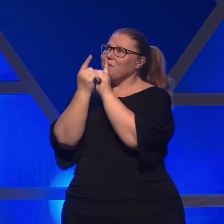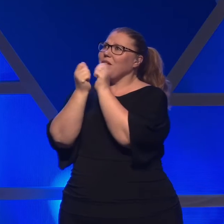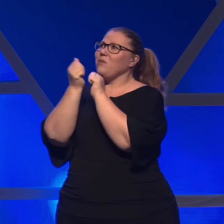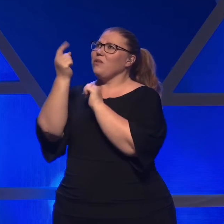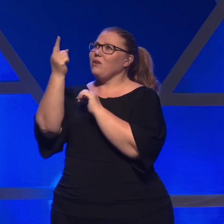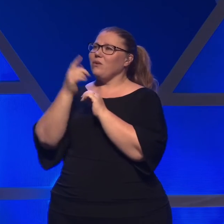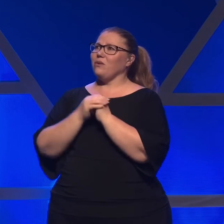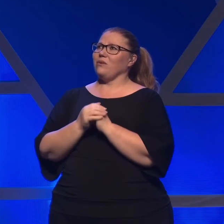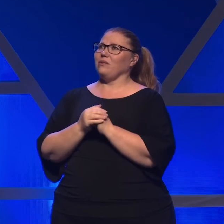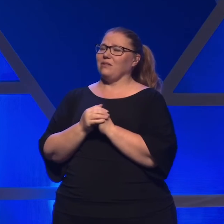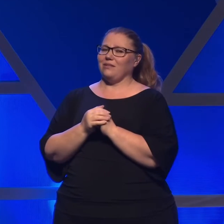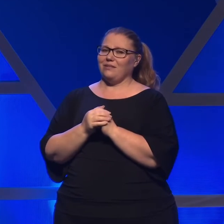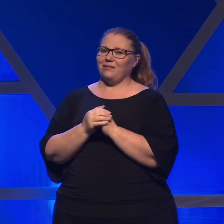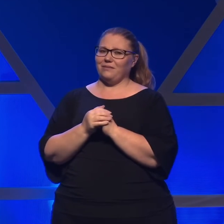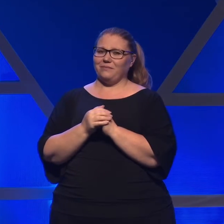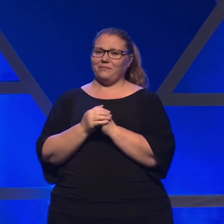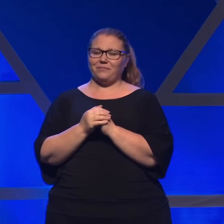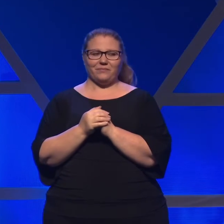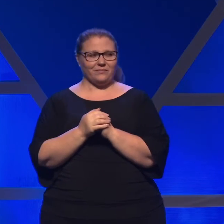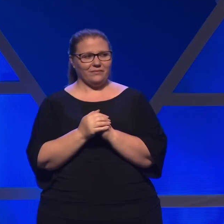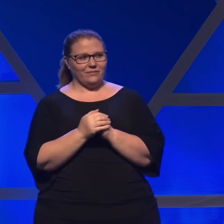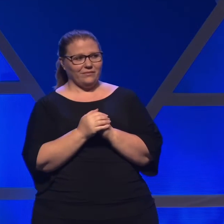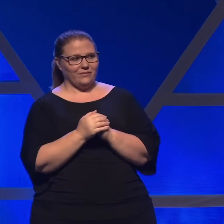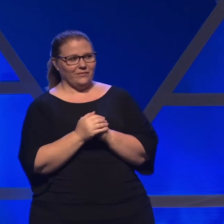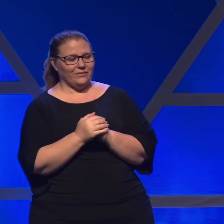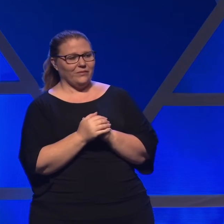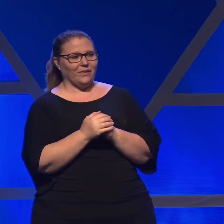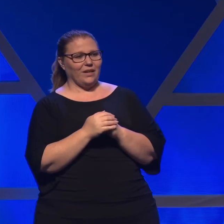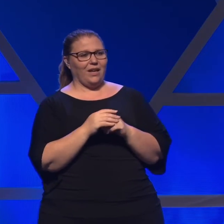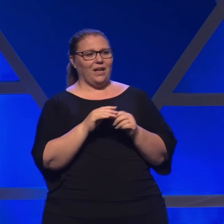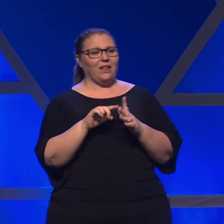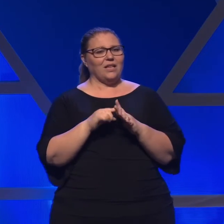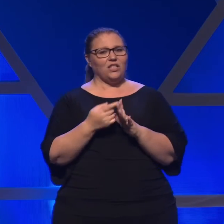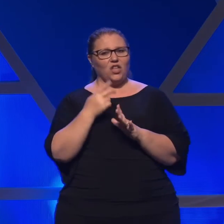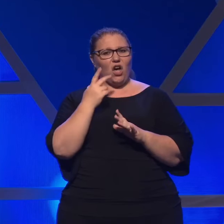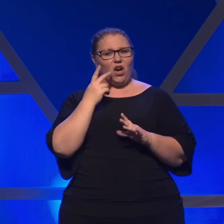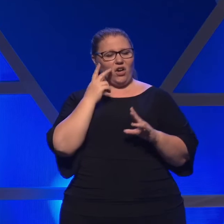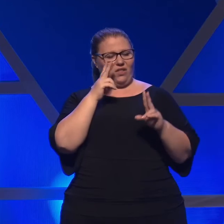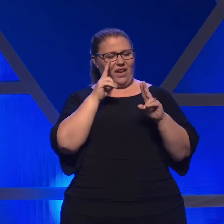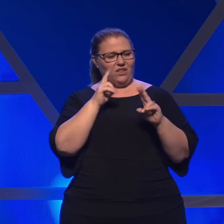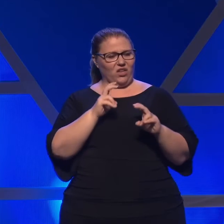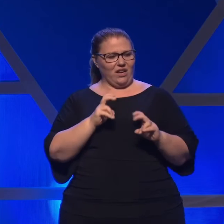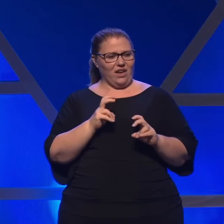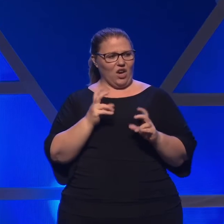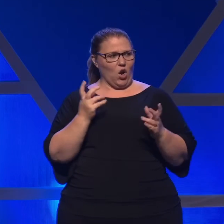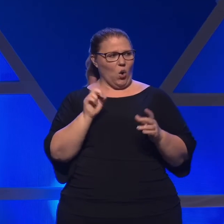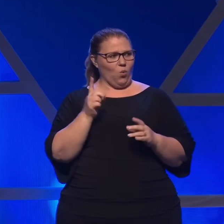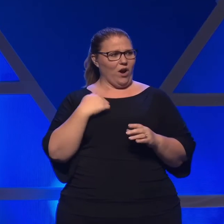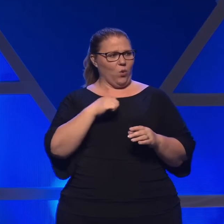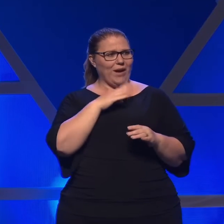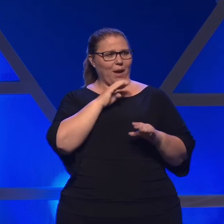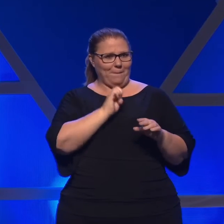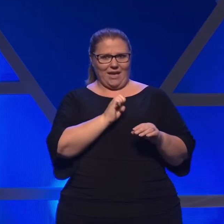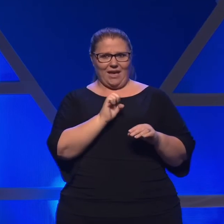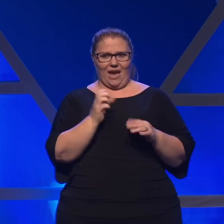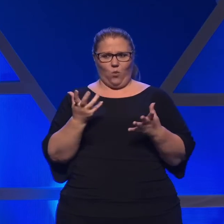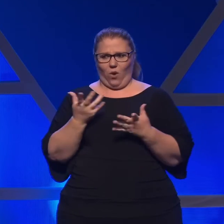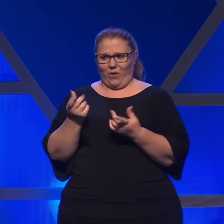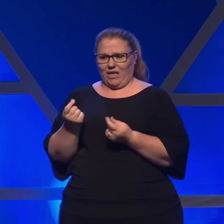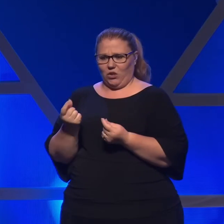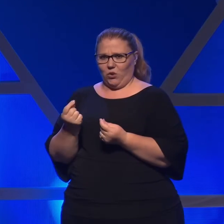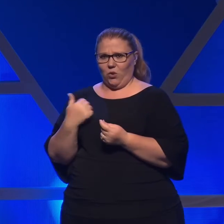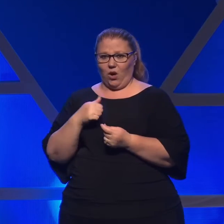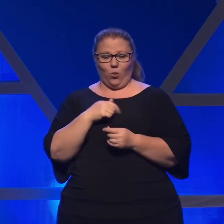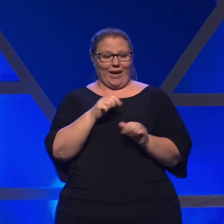So let's start at looking where we can be and what we can do and stop confusing the two. We can be